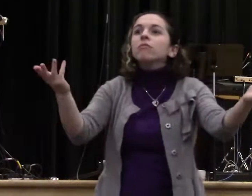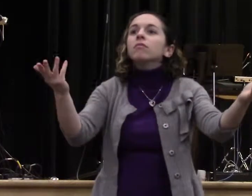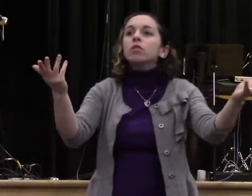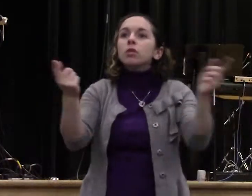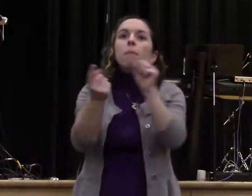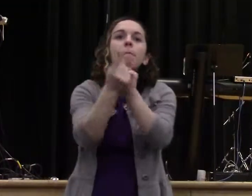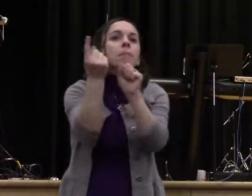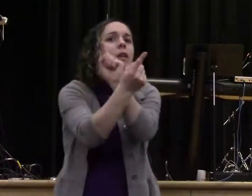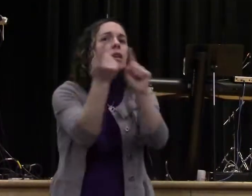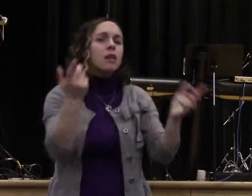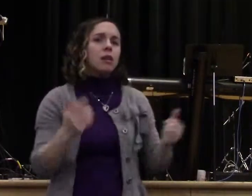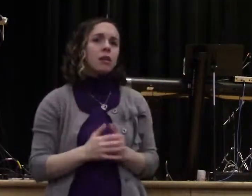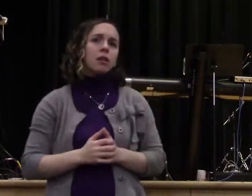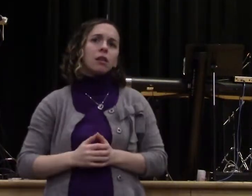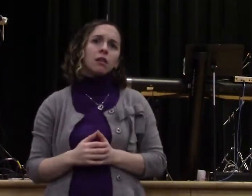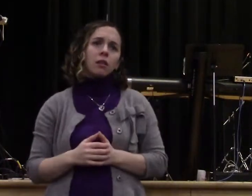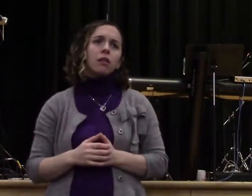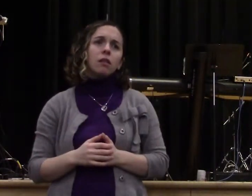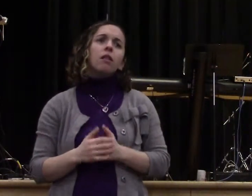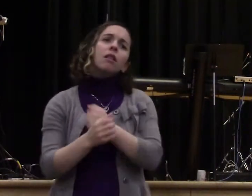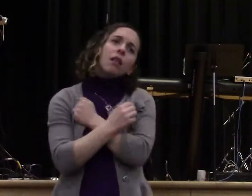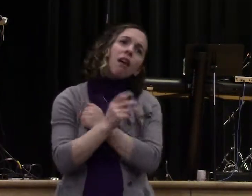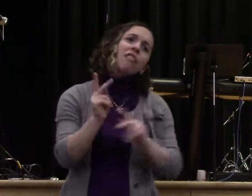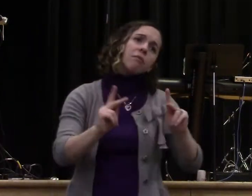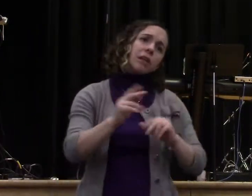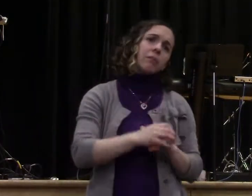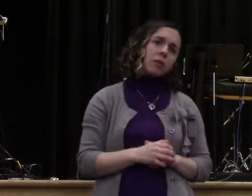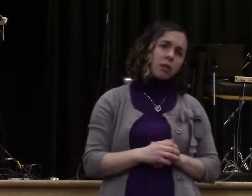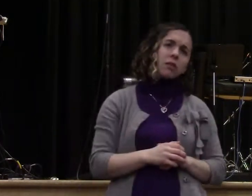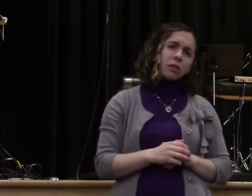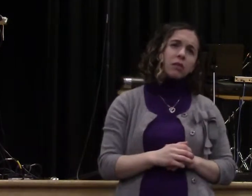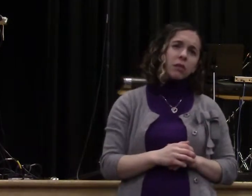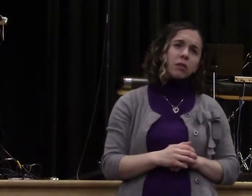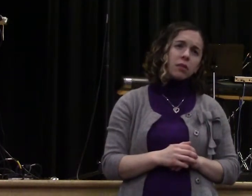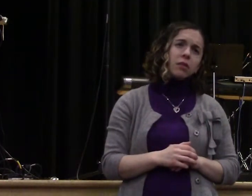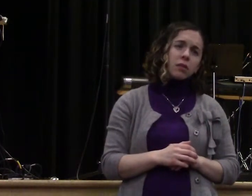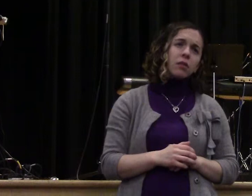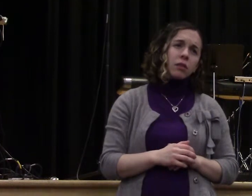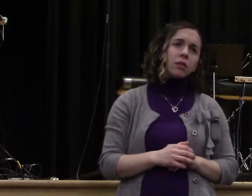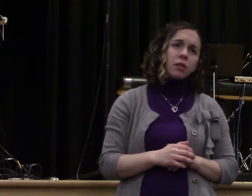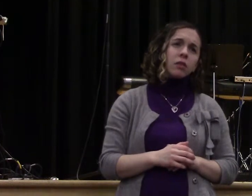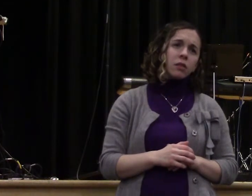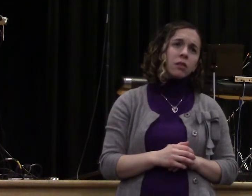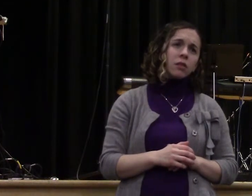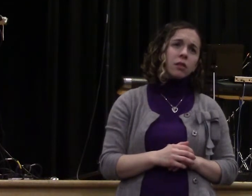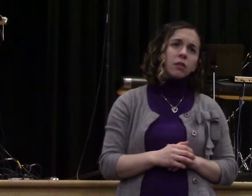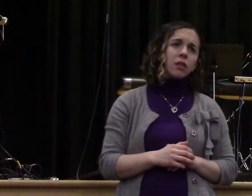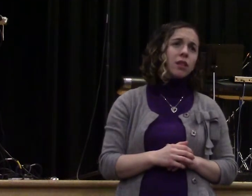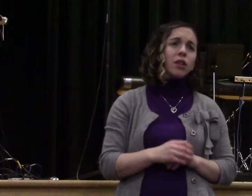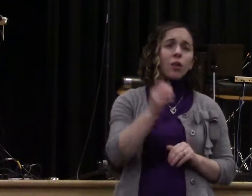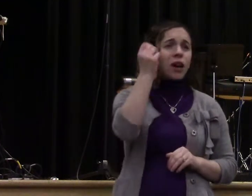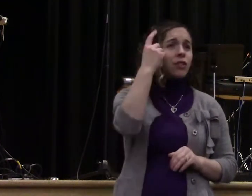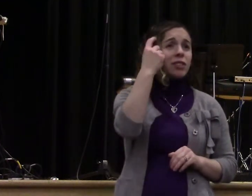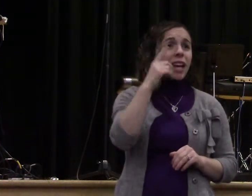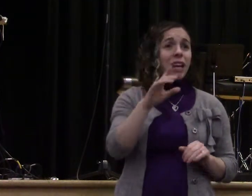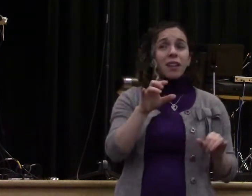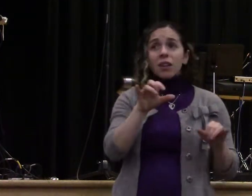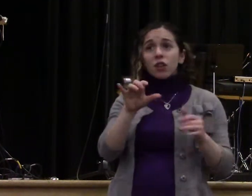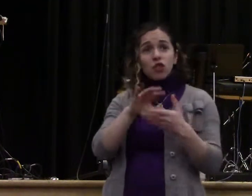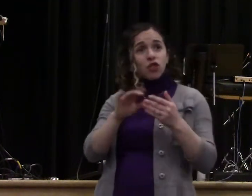mat and fall in love with them until you're willing to climb up on top of a roof and help that man meet